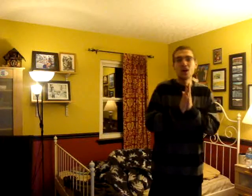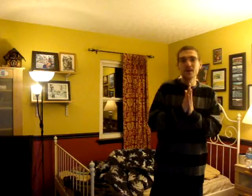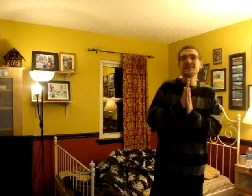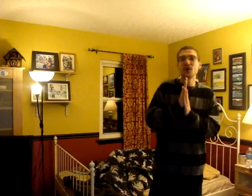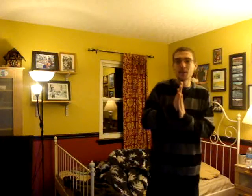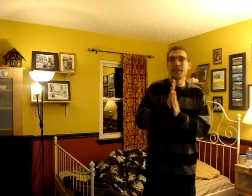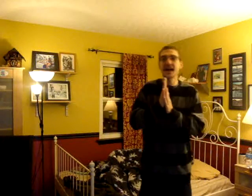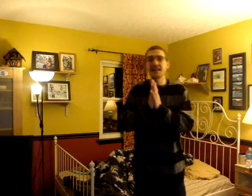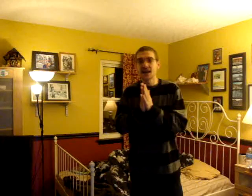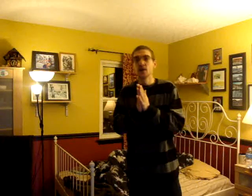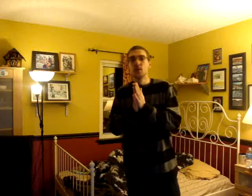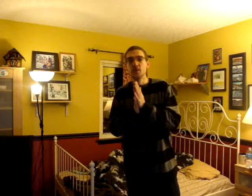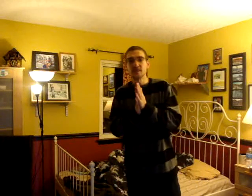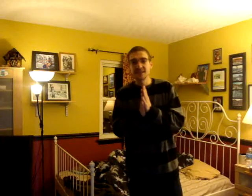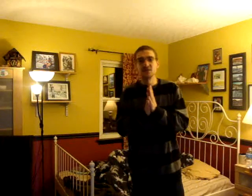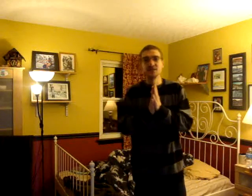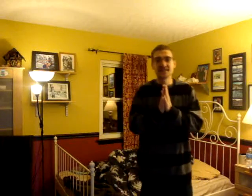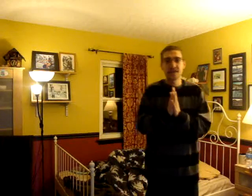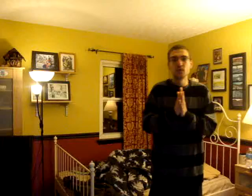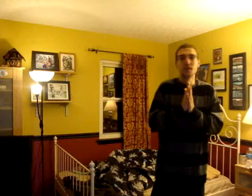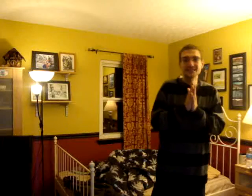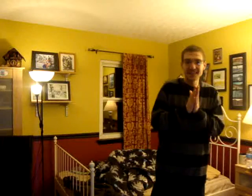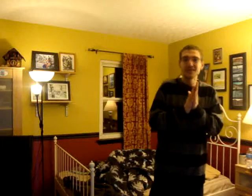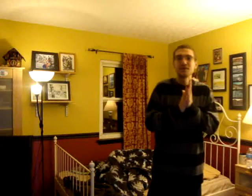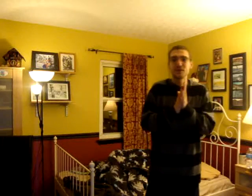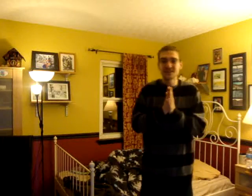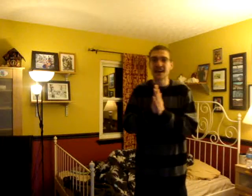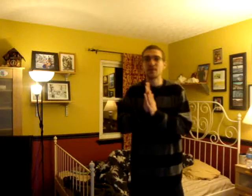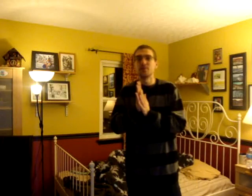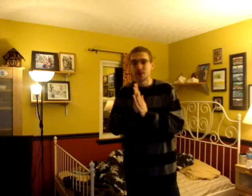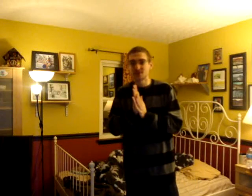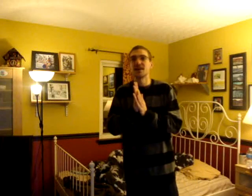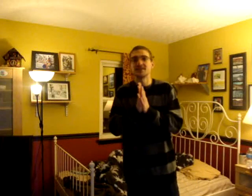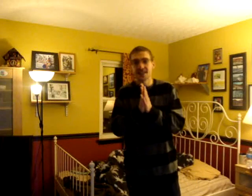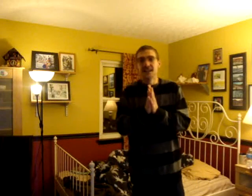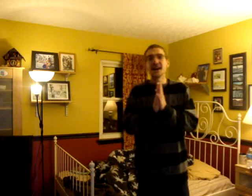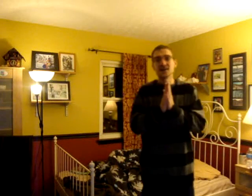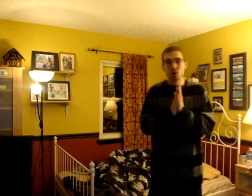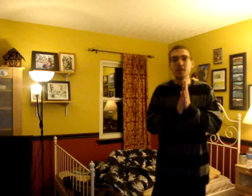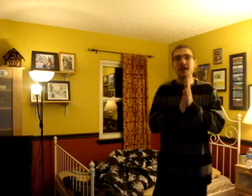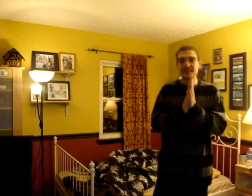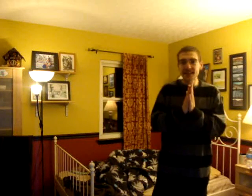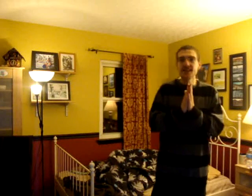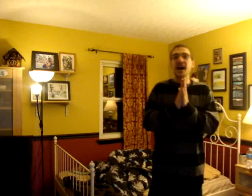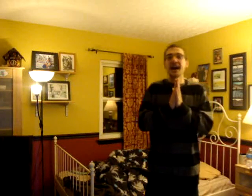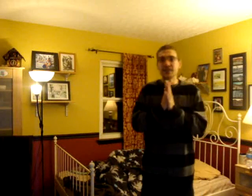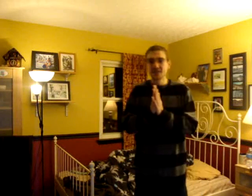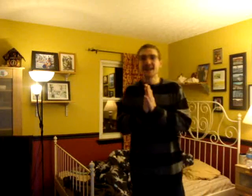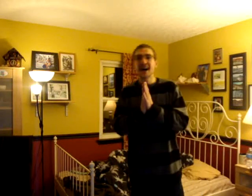always come back like boomerang. Soon as I threw my slang, the first time it burst rhymes. Yeah, I know, man. Yeah, I got thirst, I